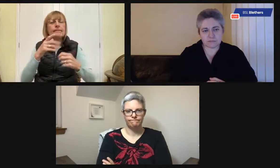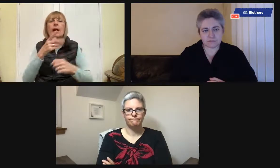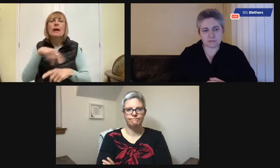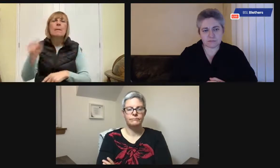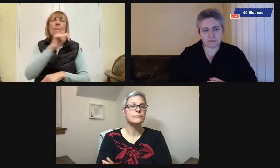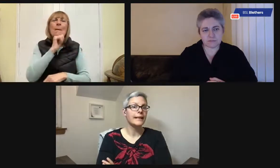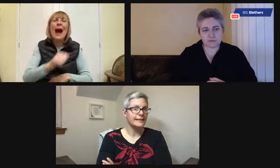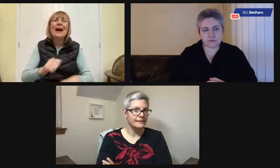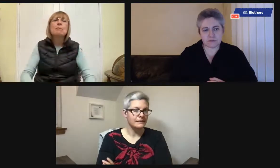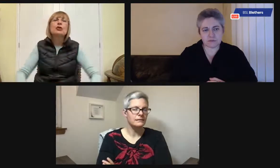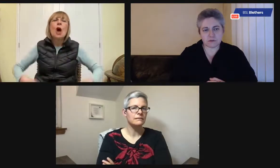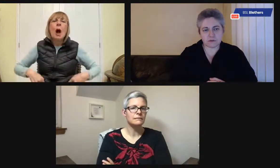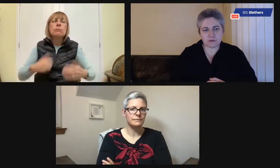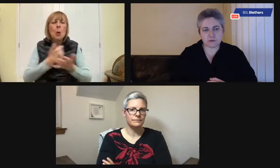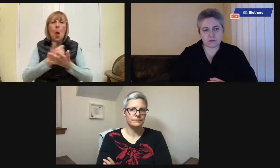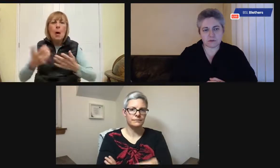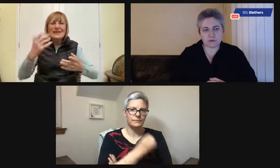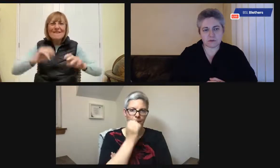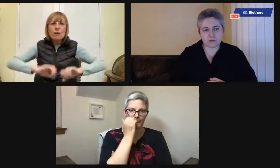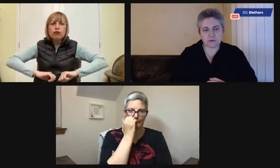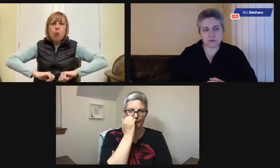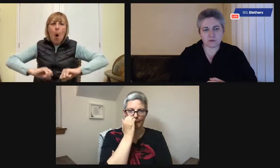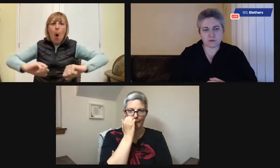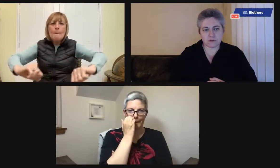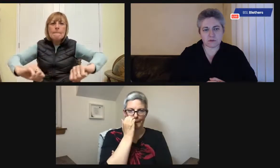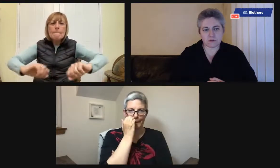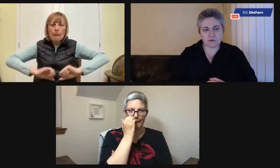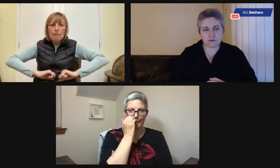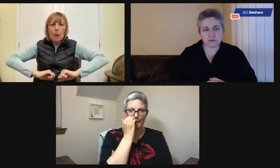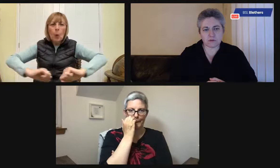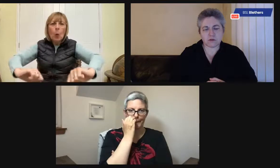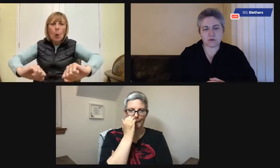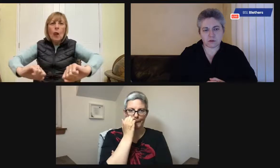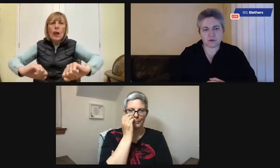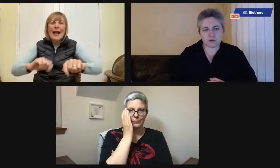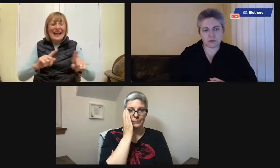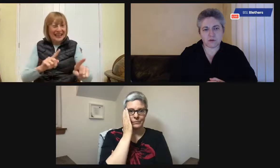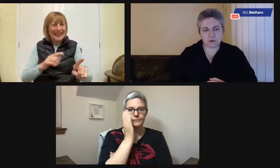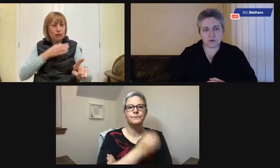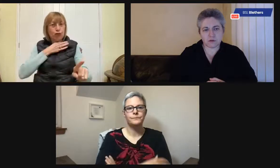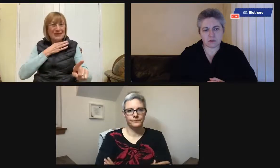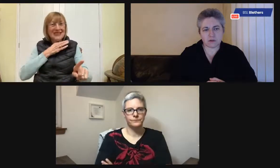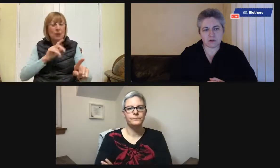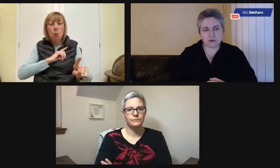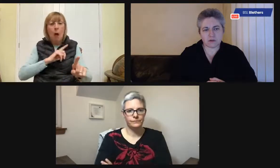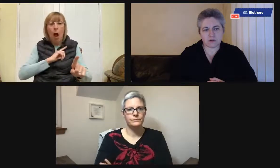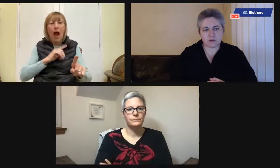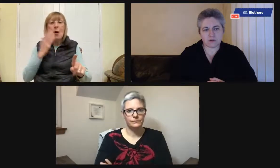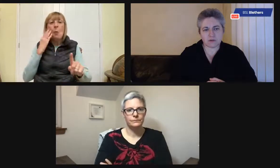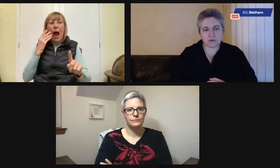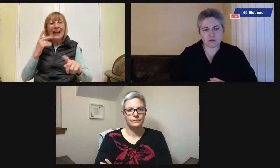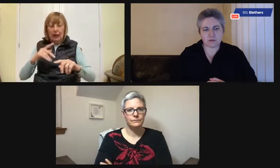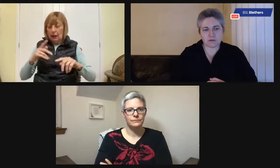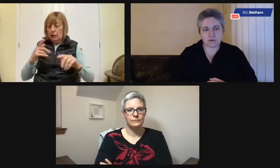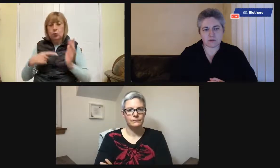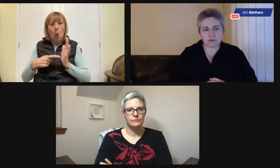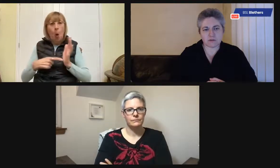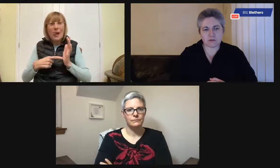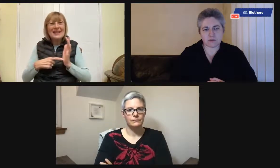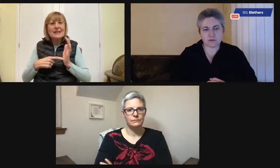briefs or your trousers. And men, when they're putting pyjamas on, they have this drawstring at the front. And that